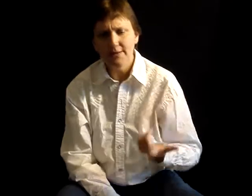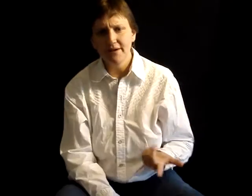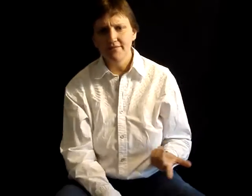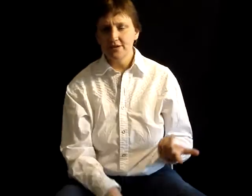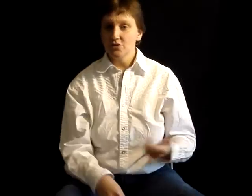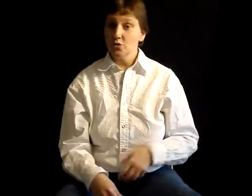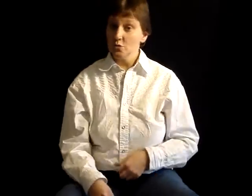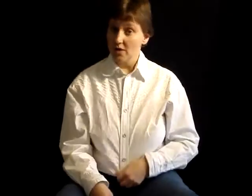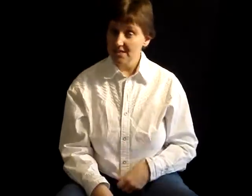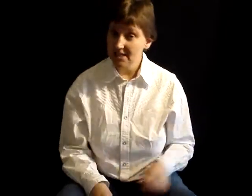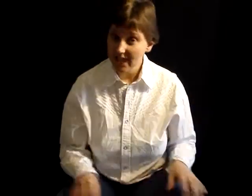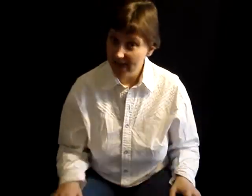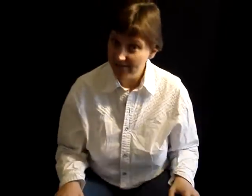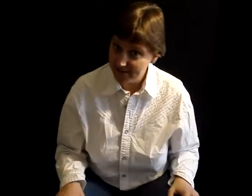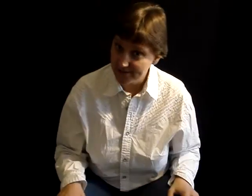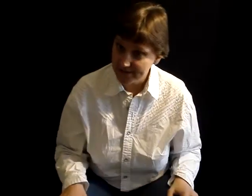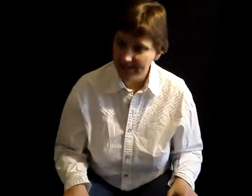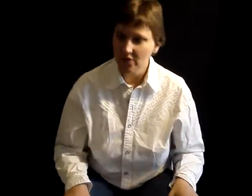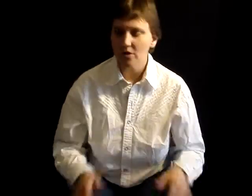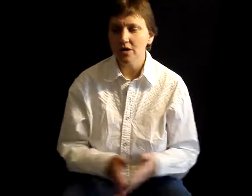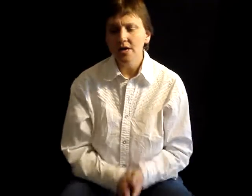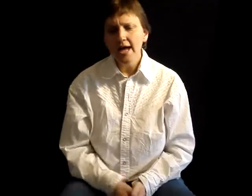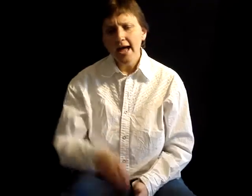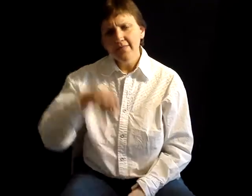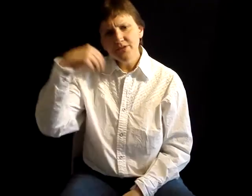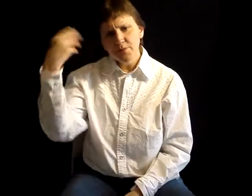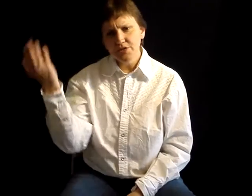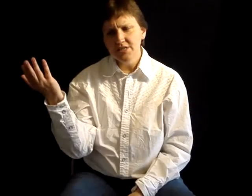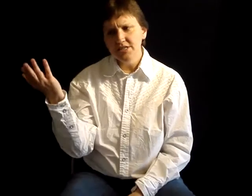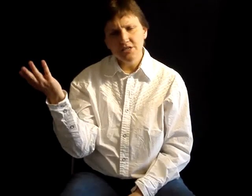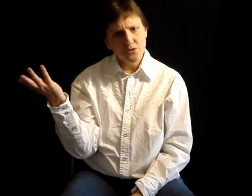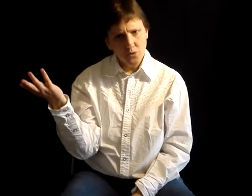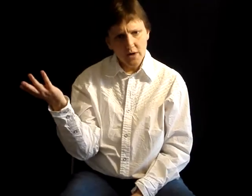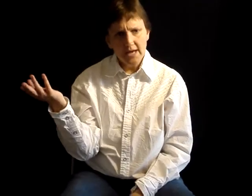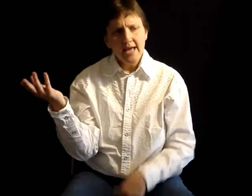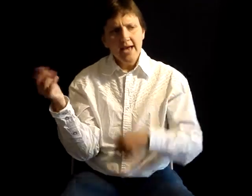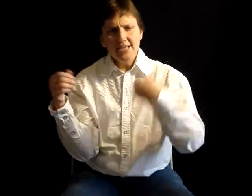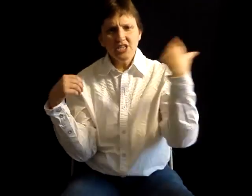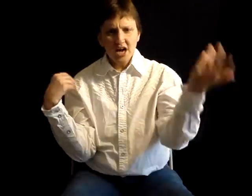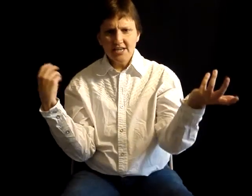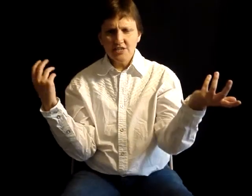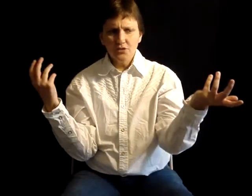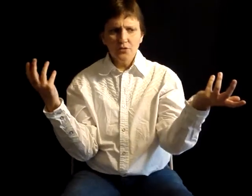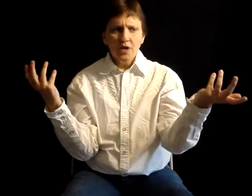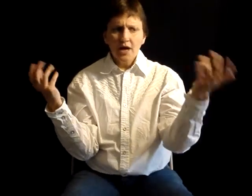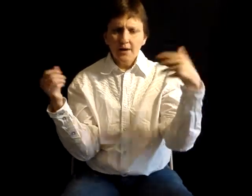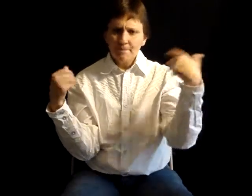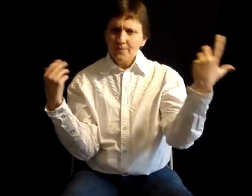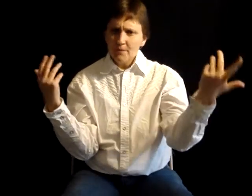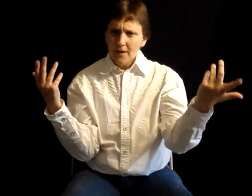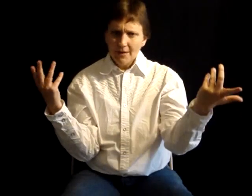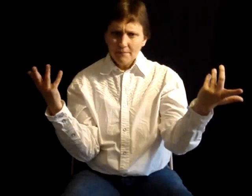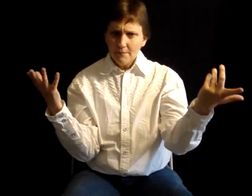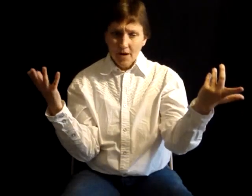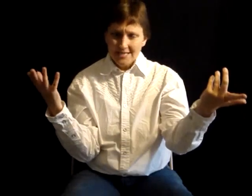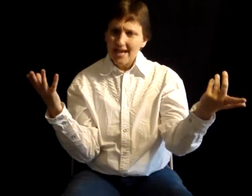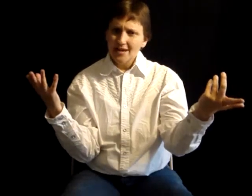to get my affairs in order while I still had affairs to get in order. And this person is in New York, and he's talking to my Montana